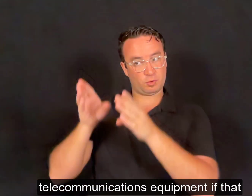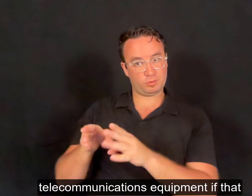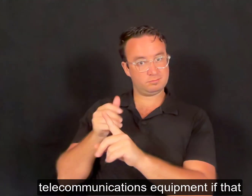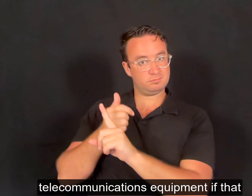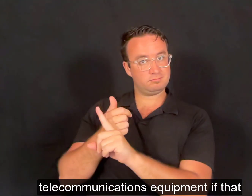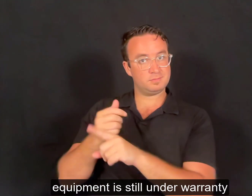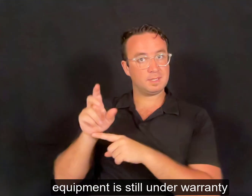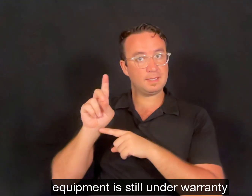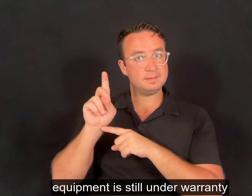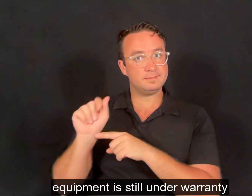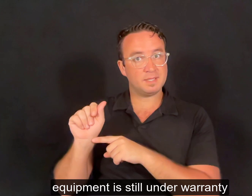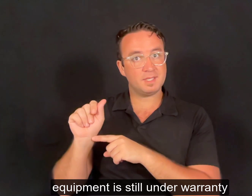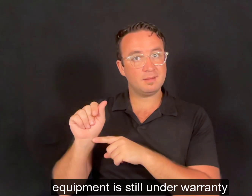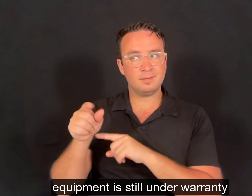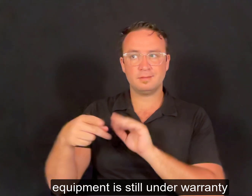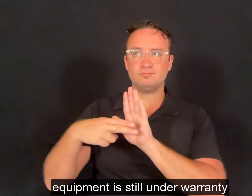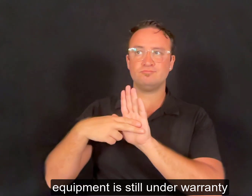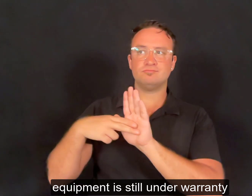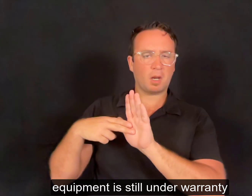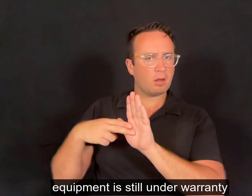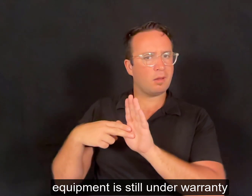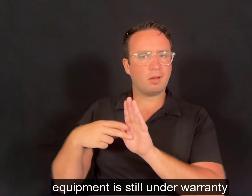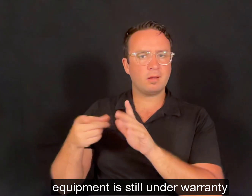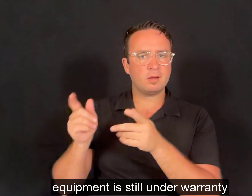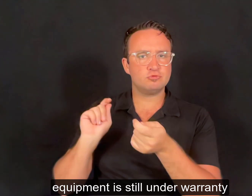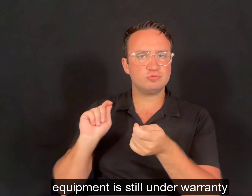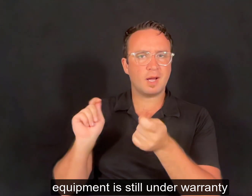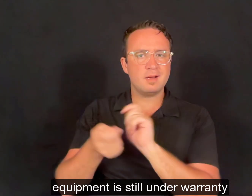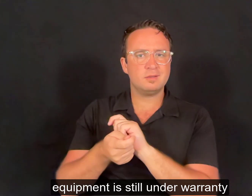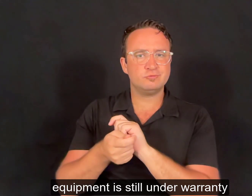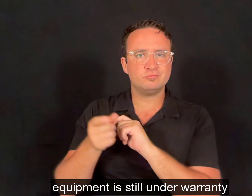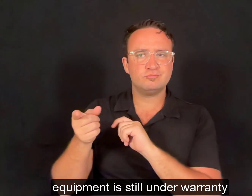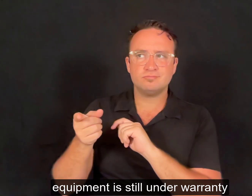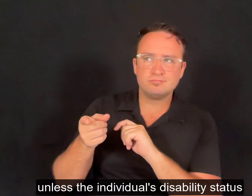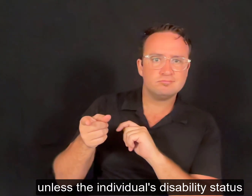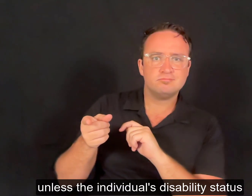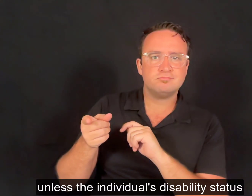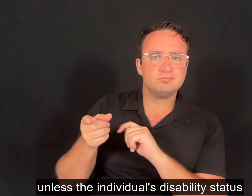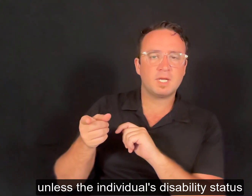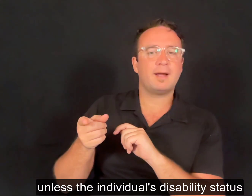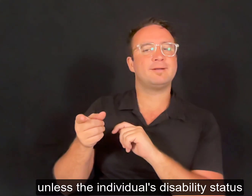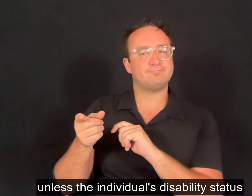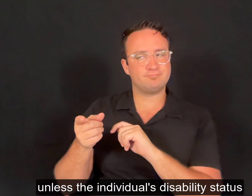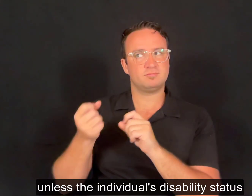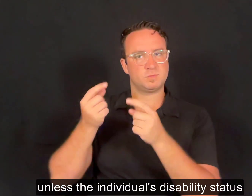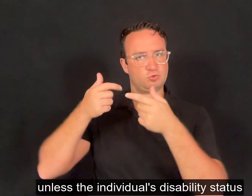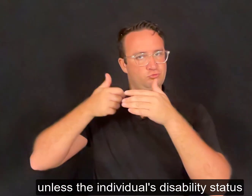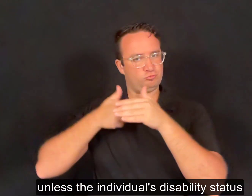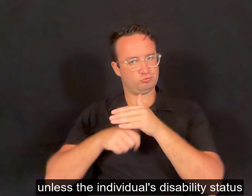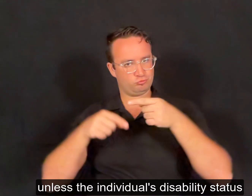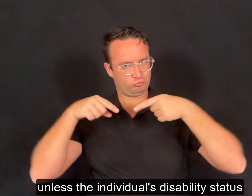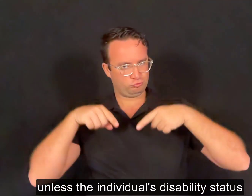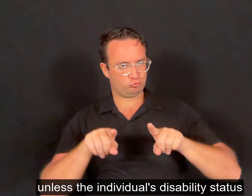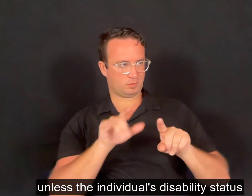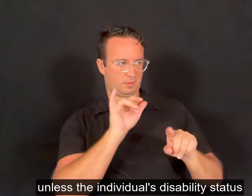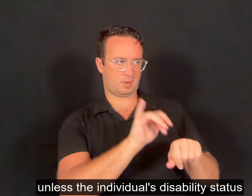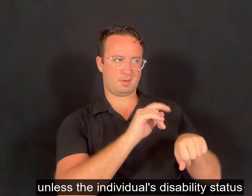if that equipment is still under warranty, unless the individual's disability